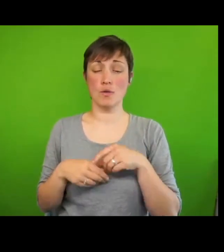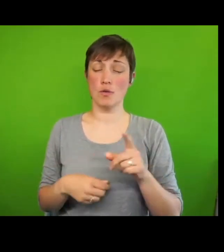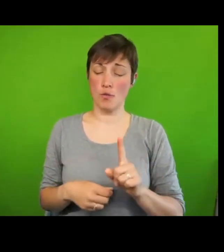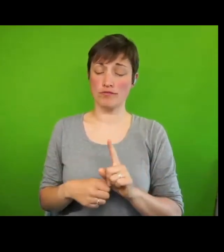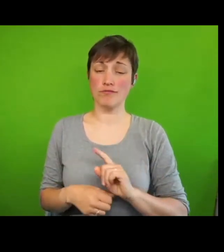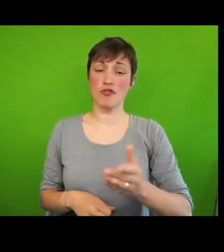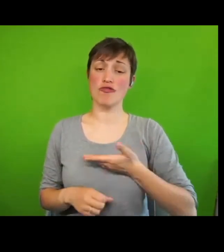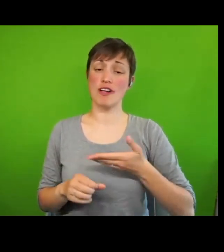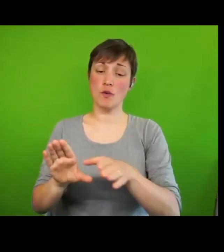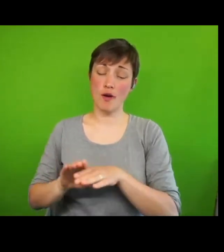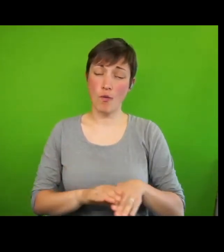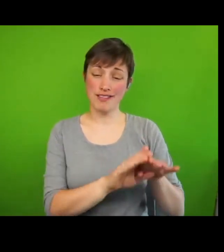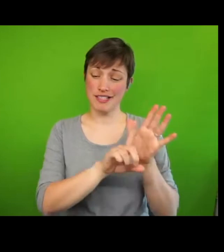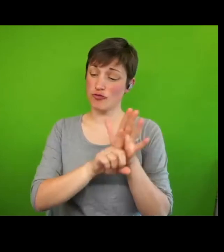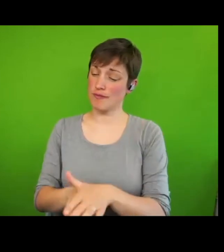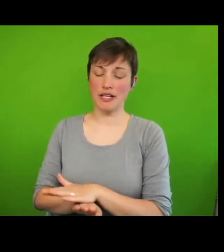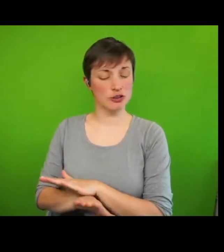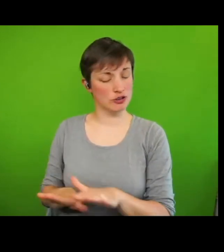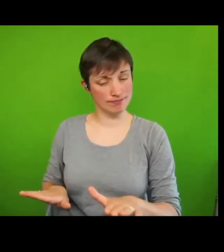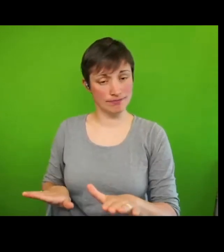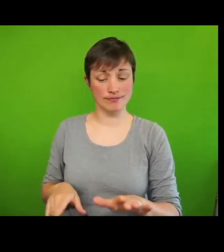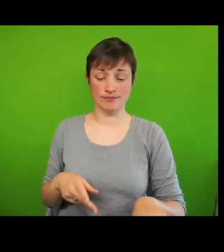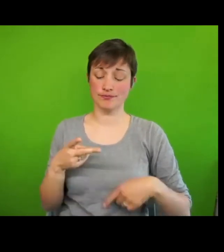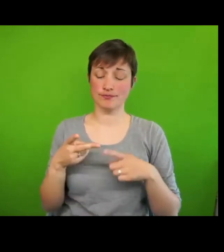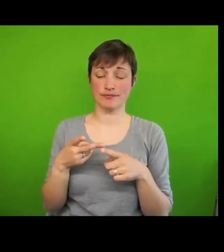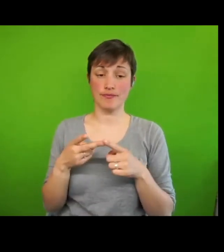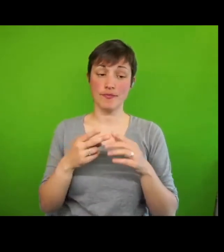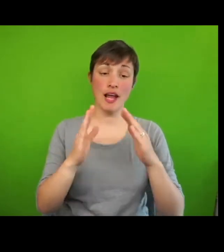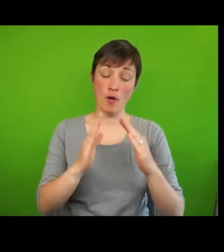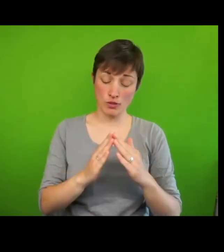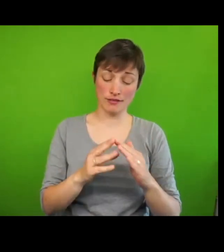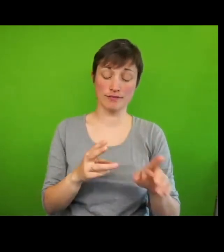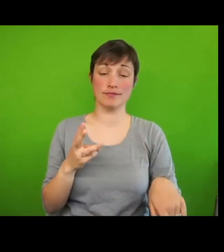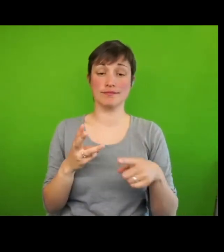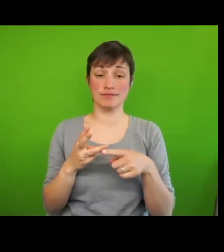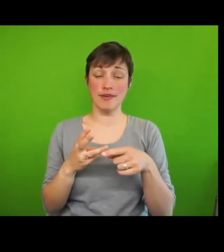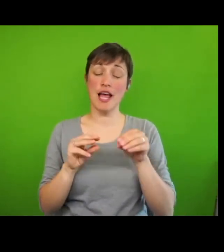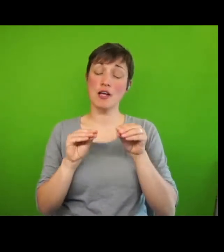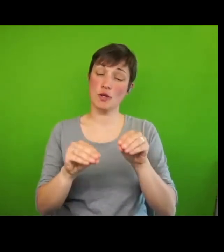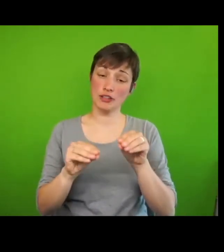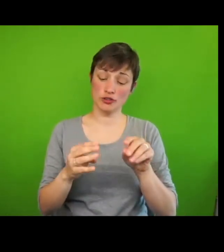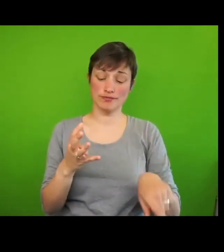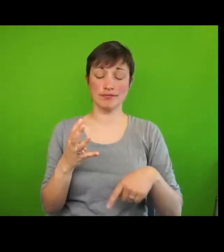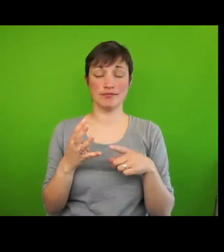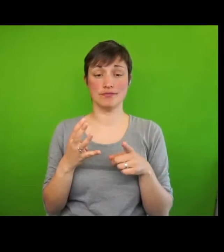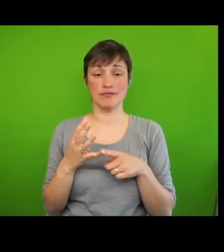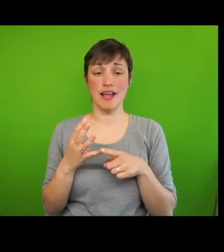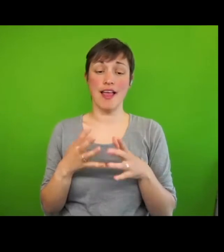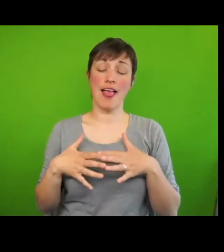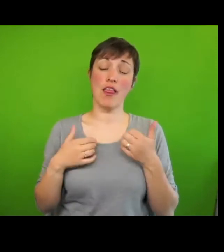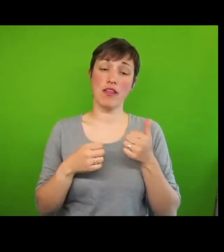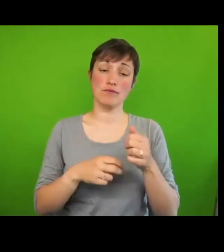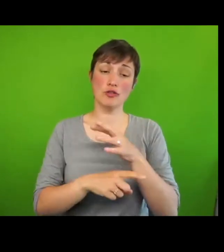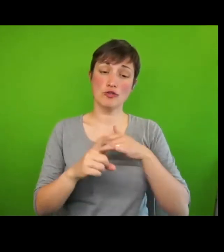equality and non-discrimination, to housing, to education, to health and social care,